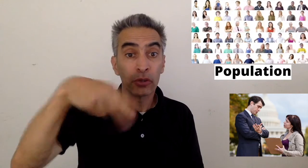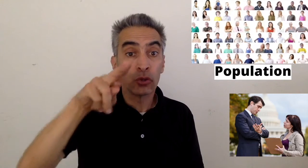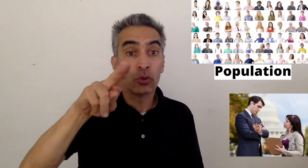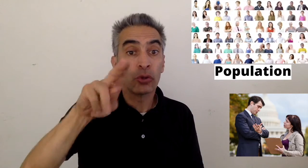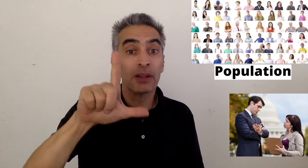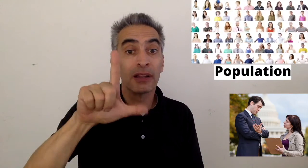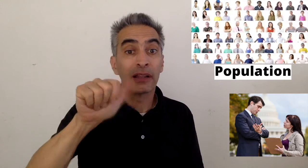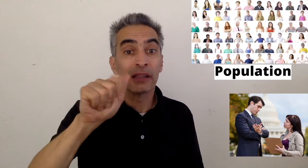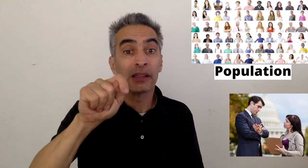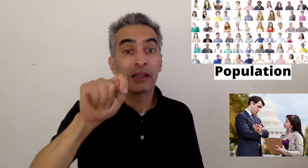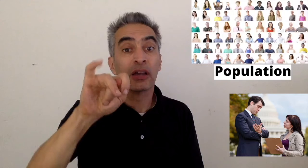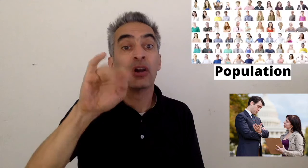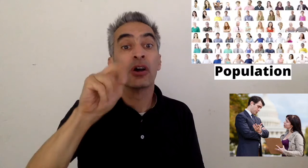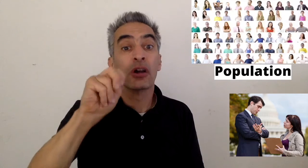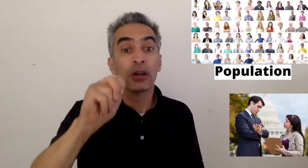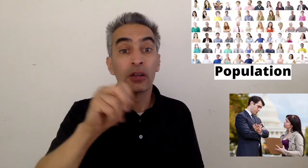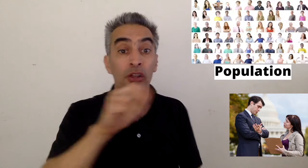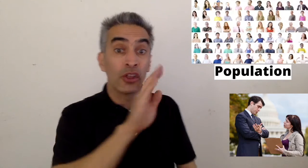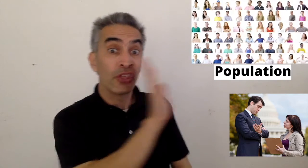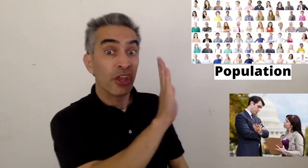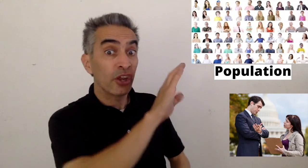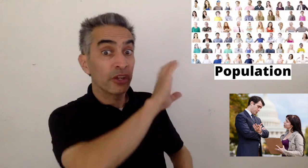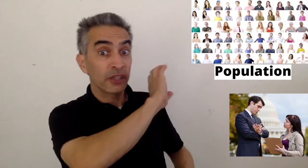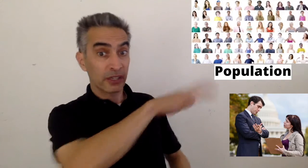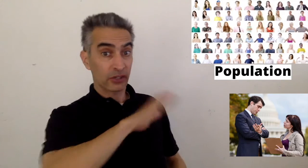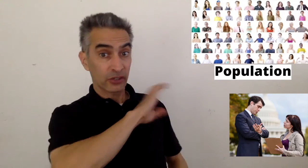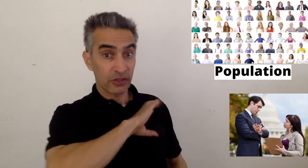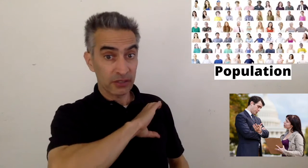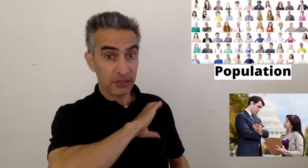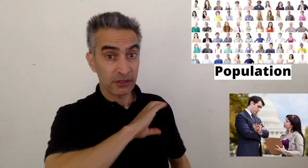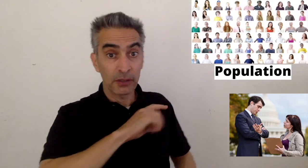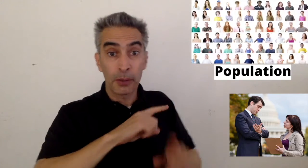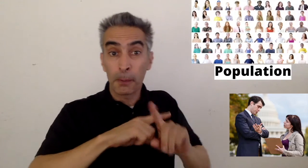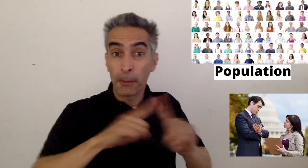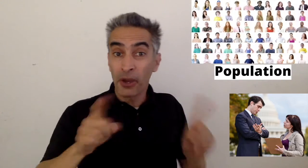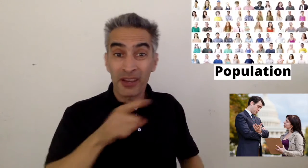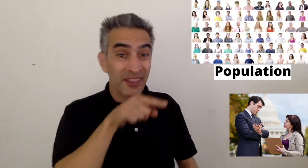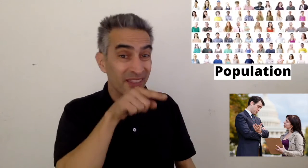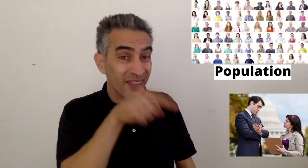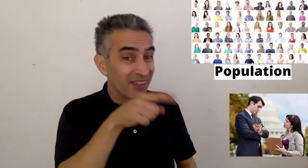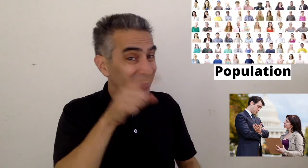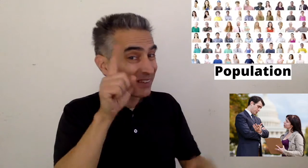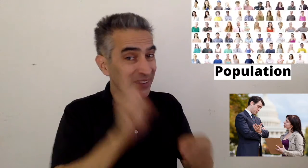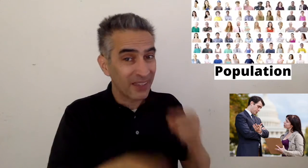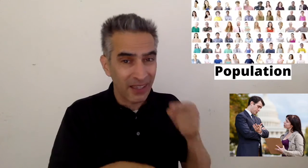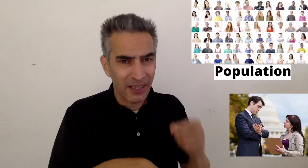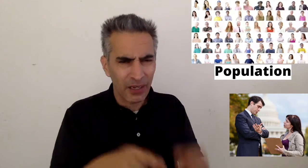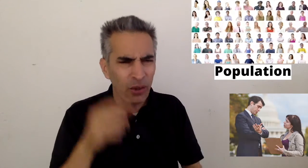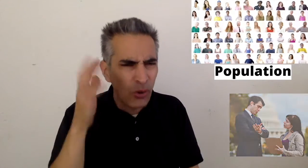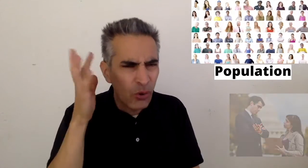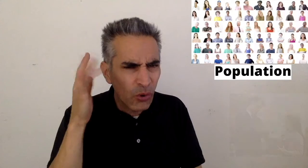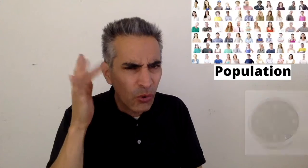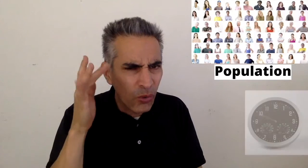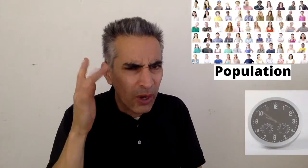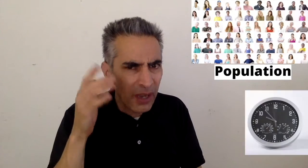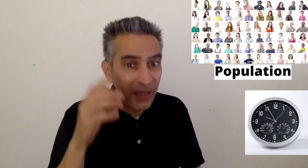but they can't because they don't have enough time